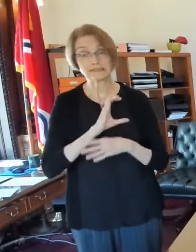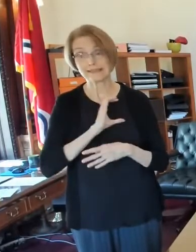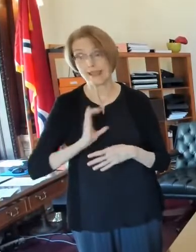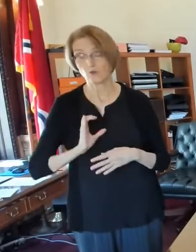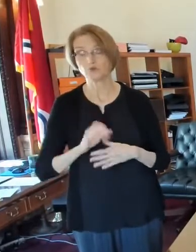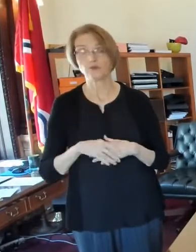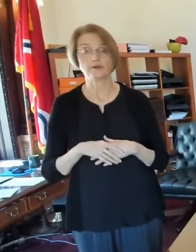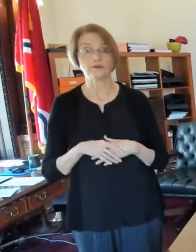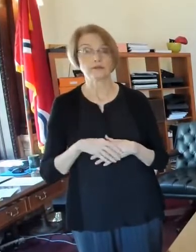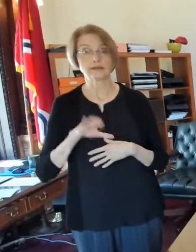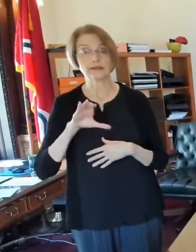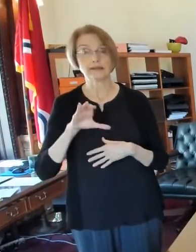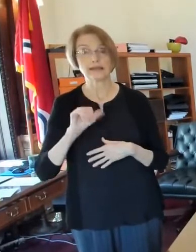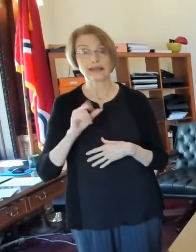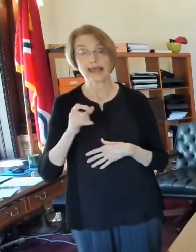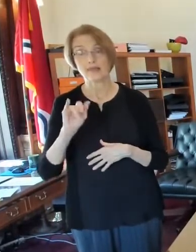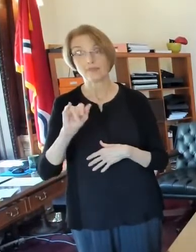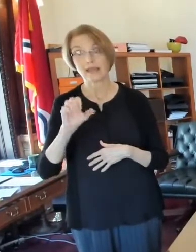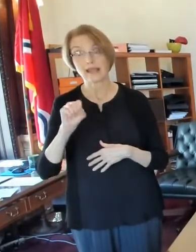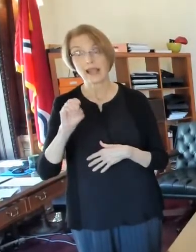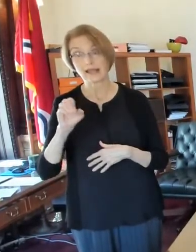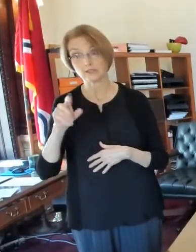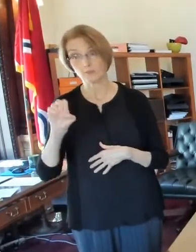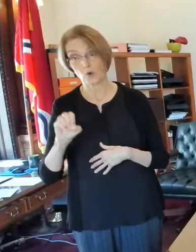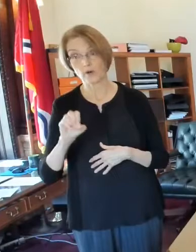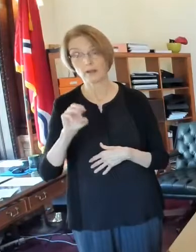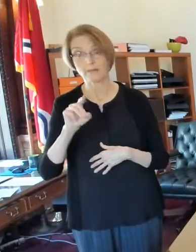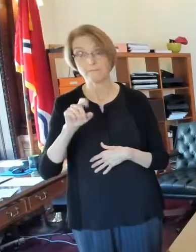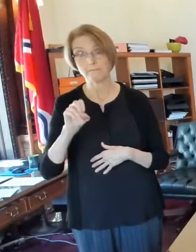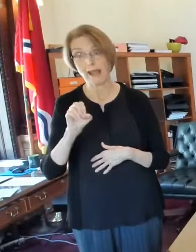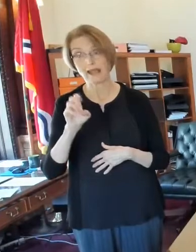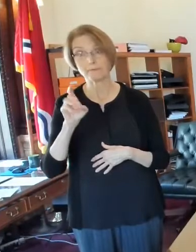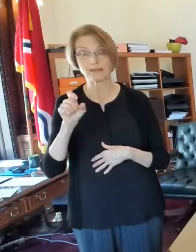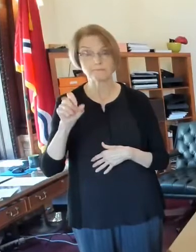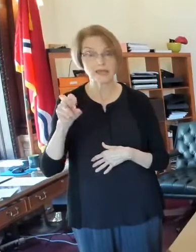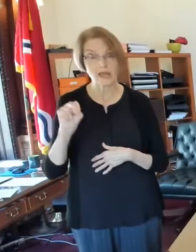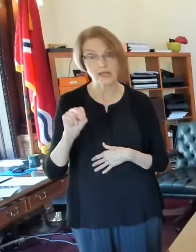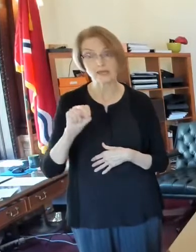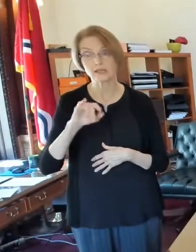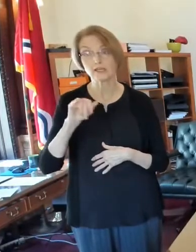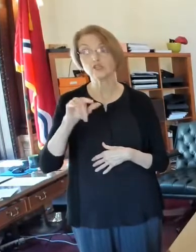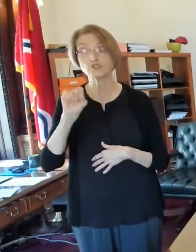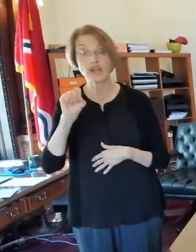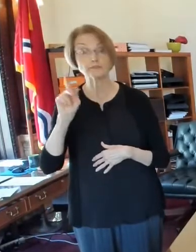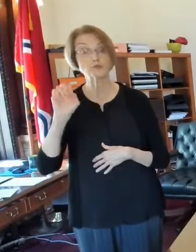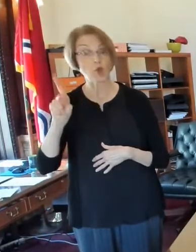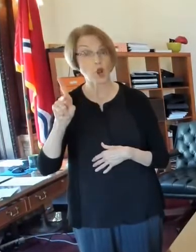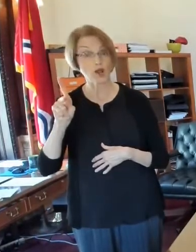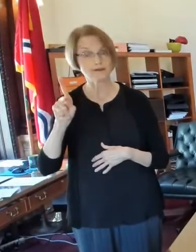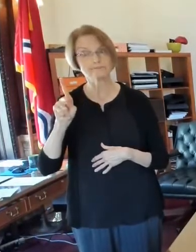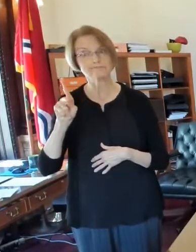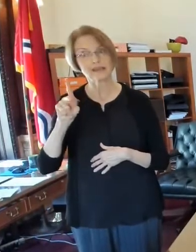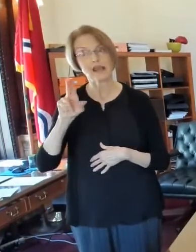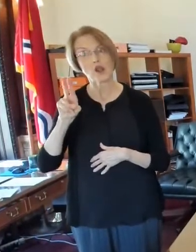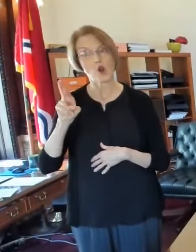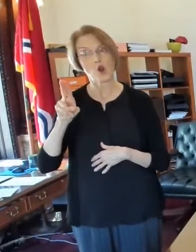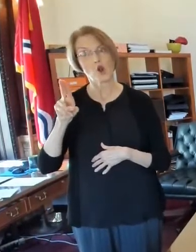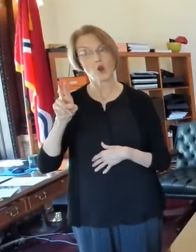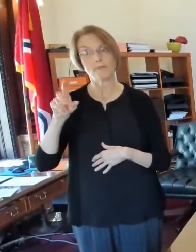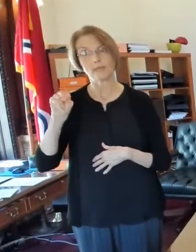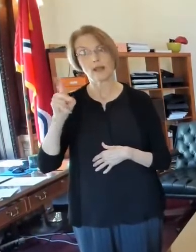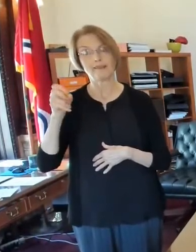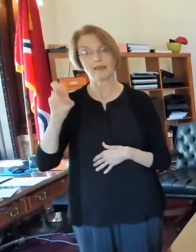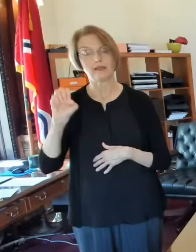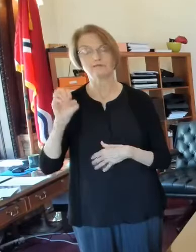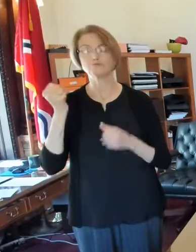um, Kathy Osborne, to Mike McMillan, James Clark at the Urban League, uh, and, and so many people